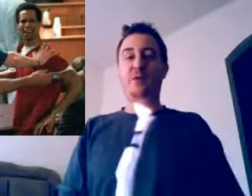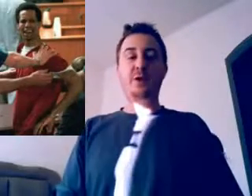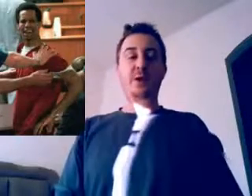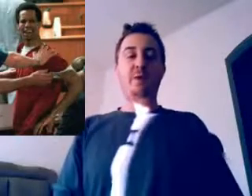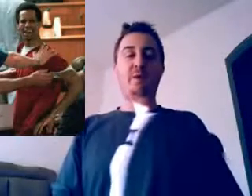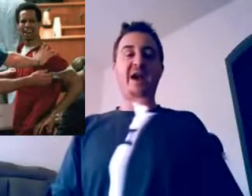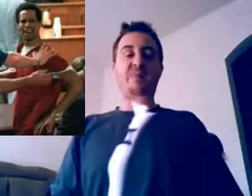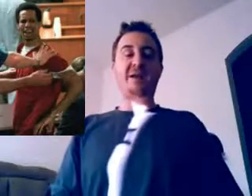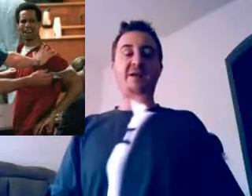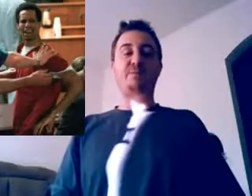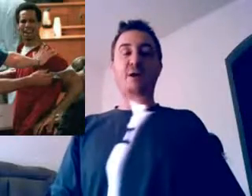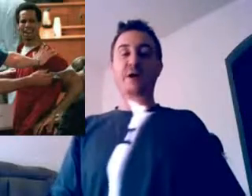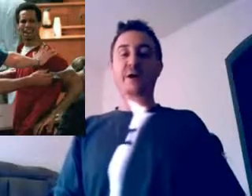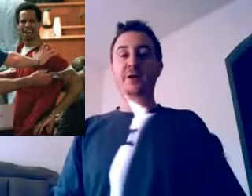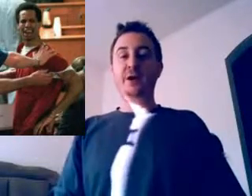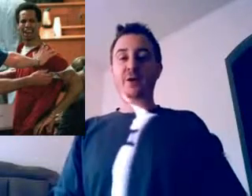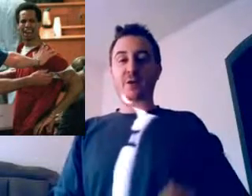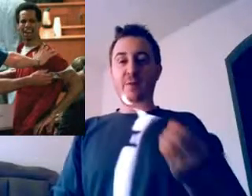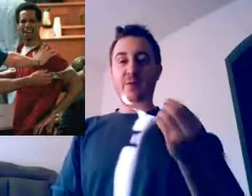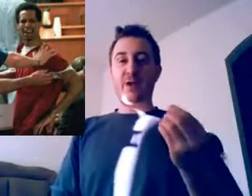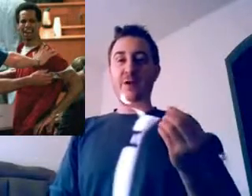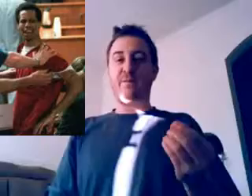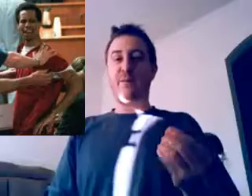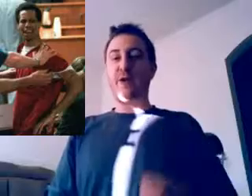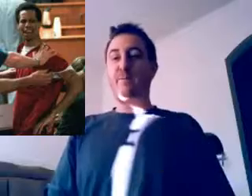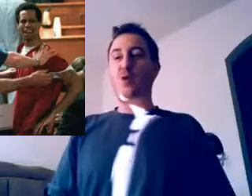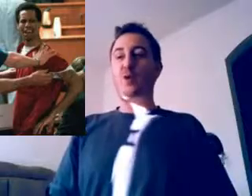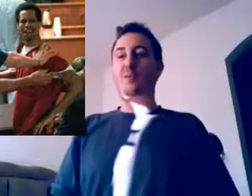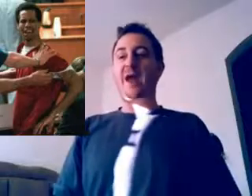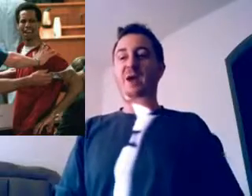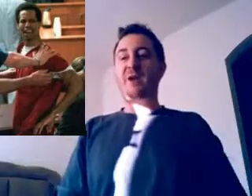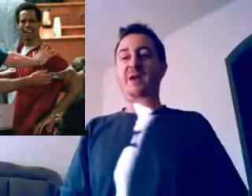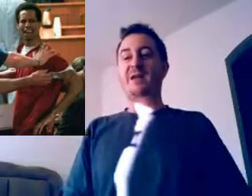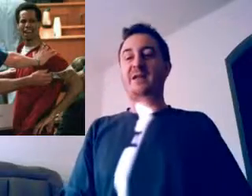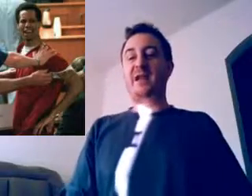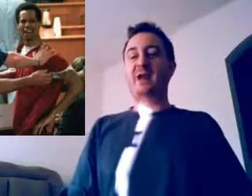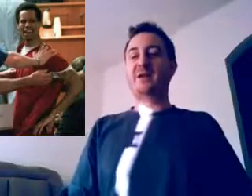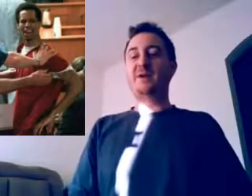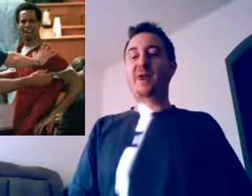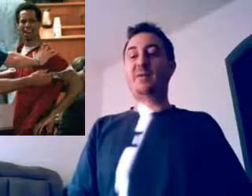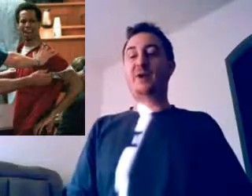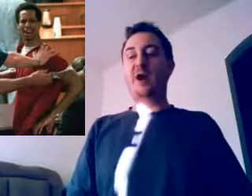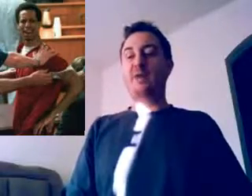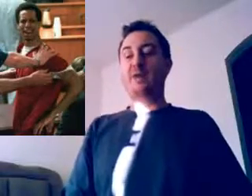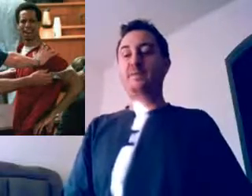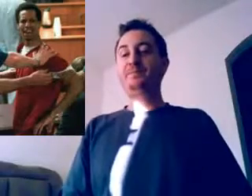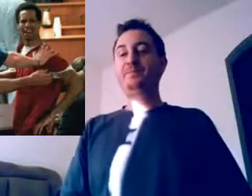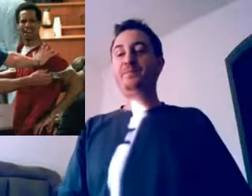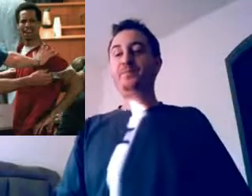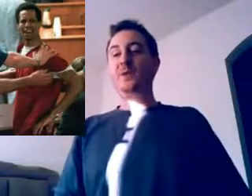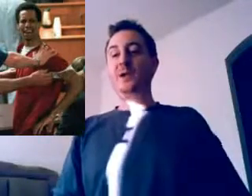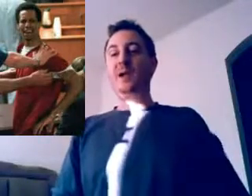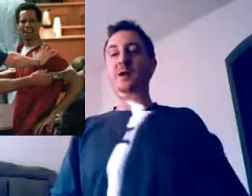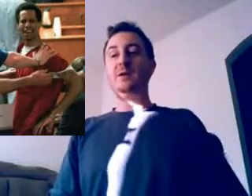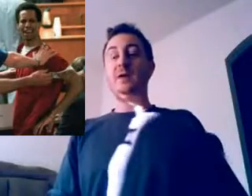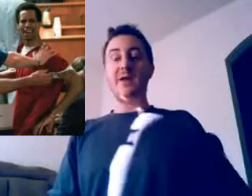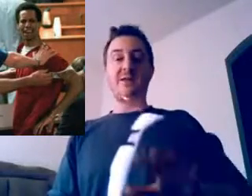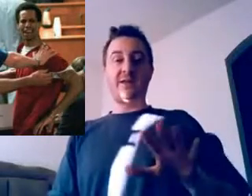black man's blood, on the blood of a poor black man, that's how he became governor? Yeah, unless he